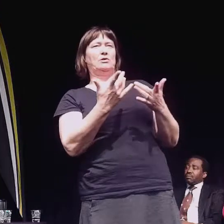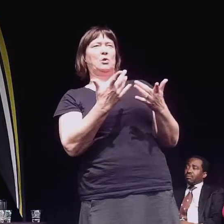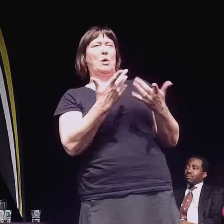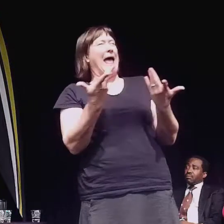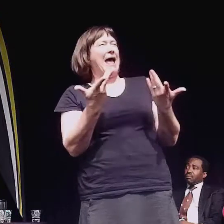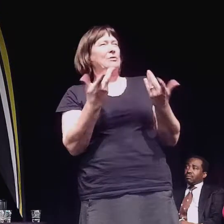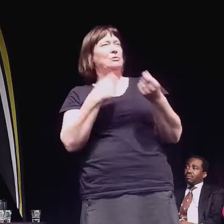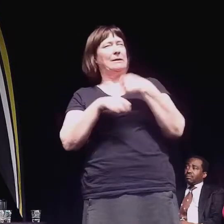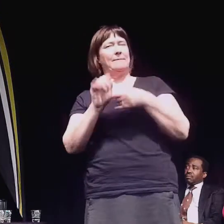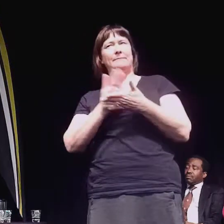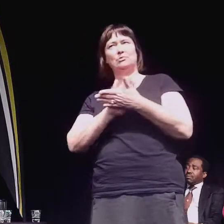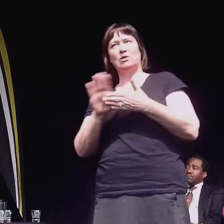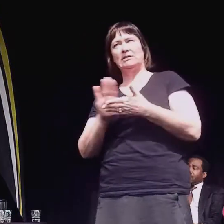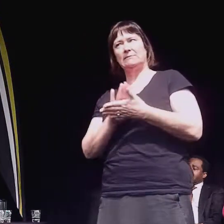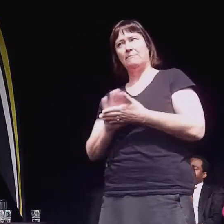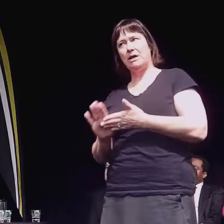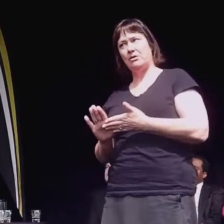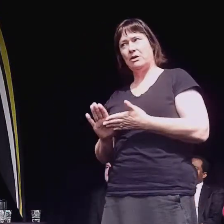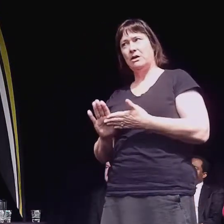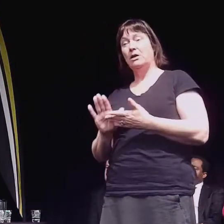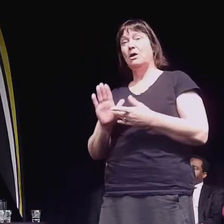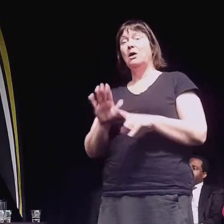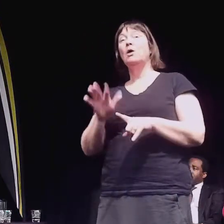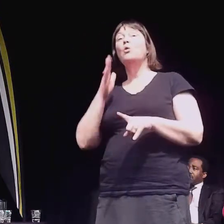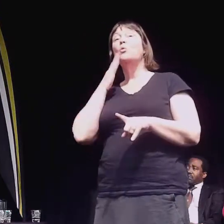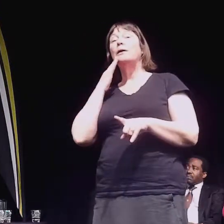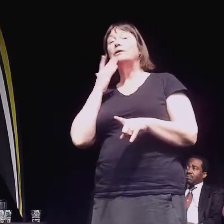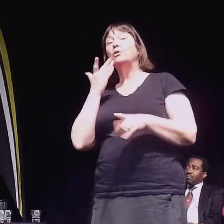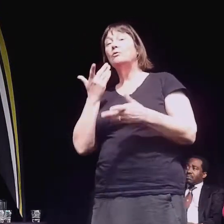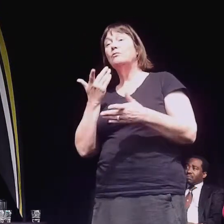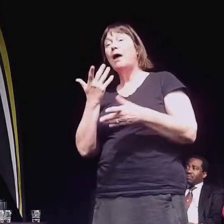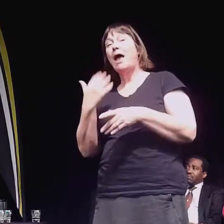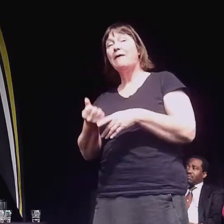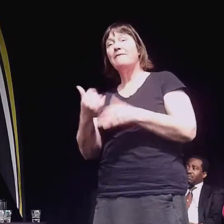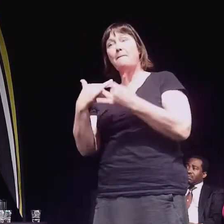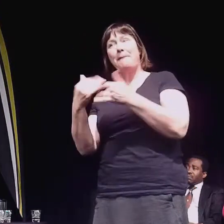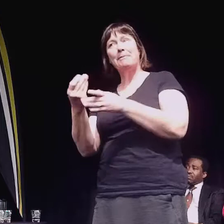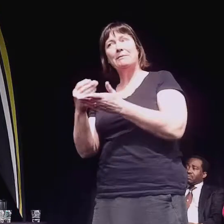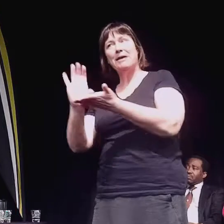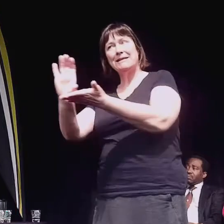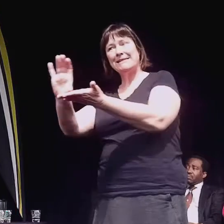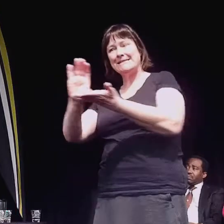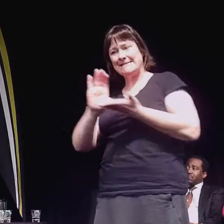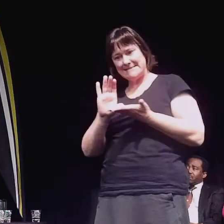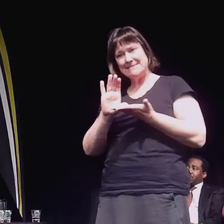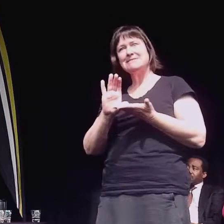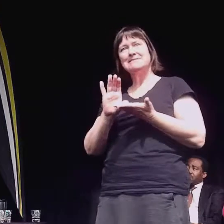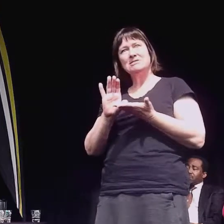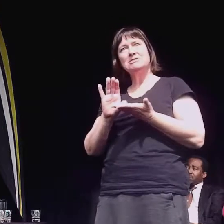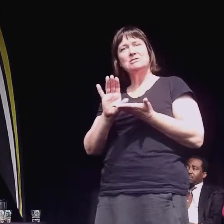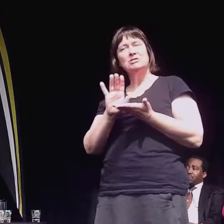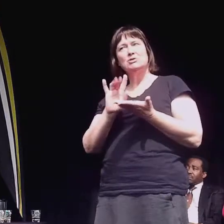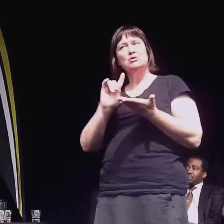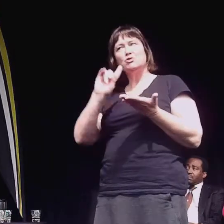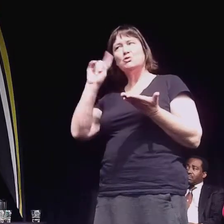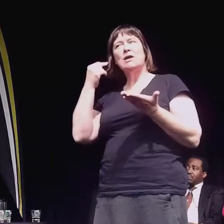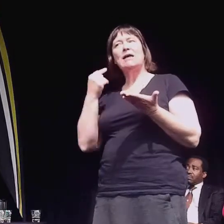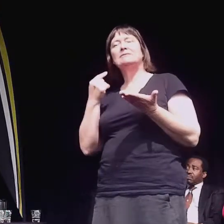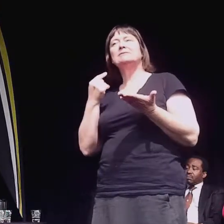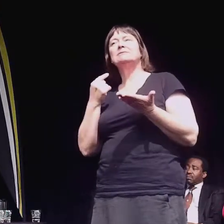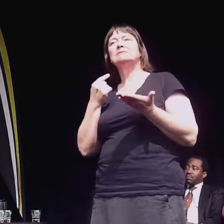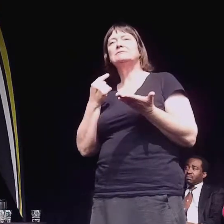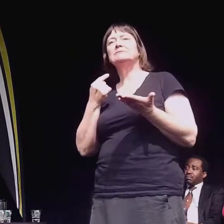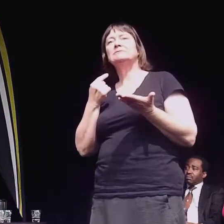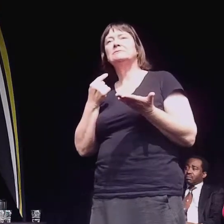transparent. You know, when you're dealing with public money, there's a cross line. You don't go over it